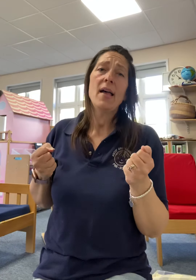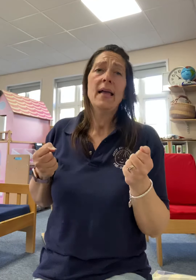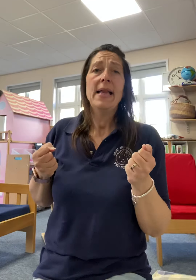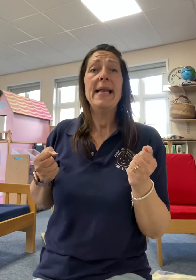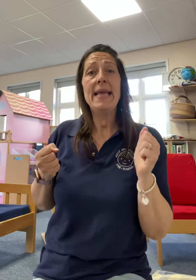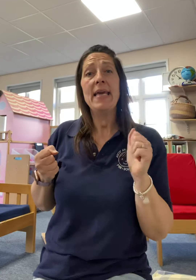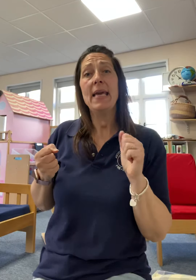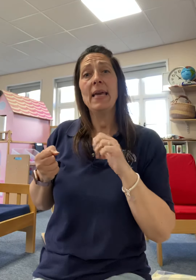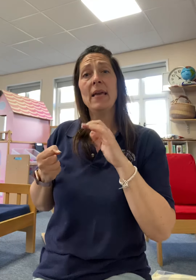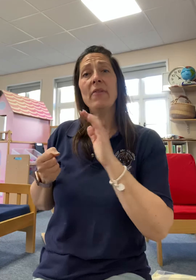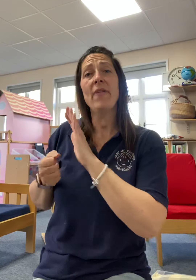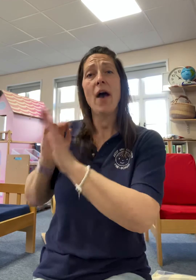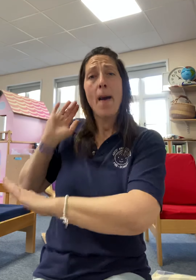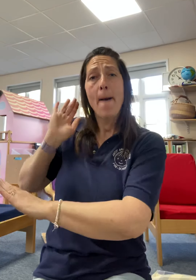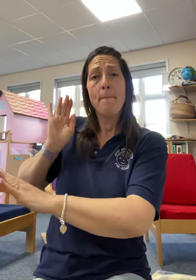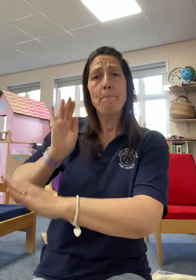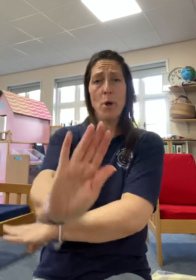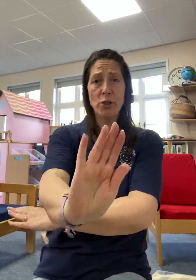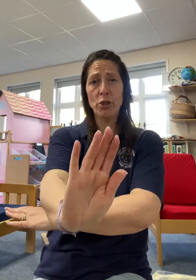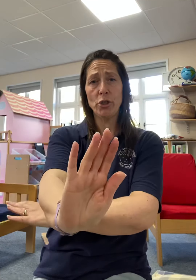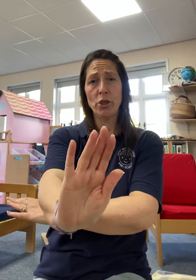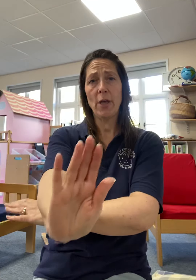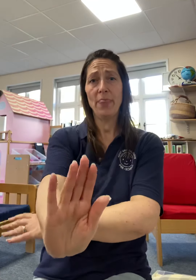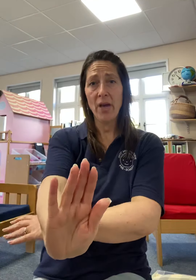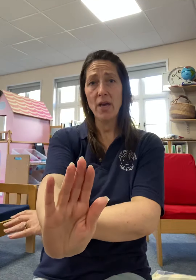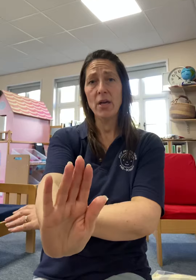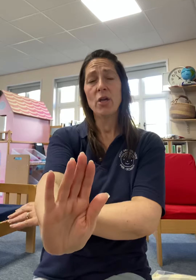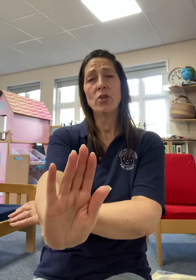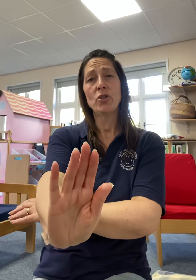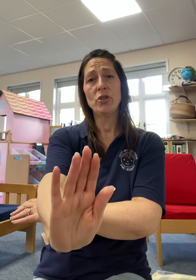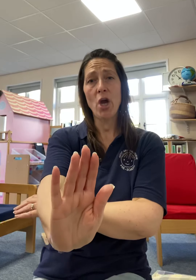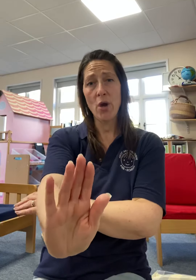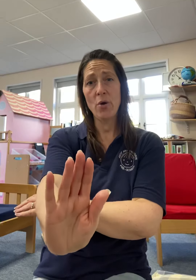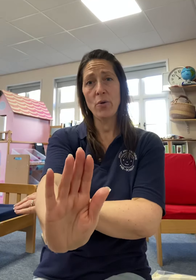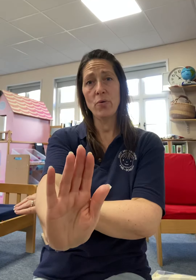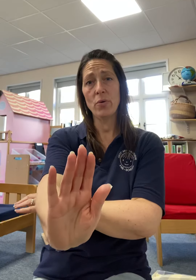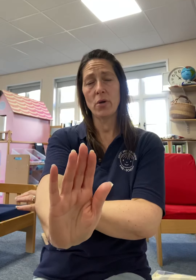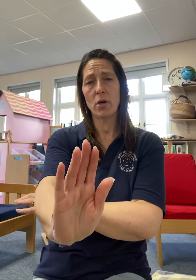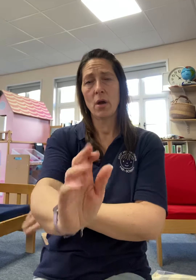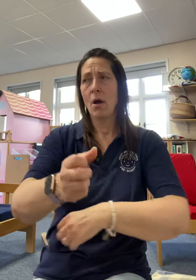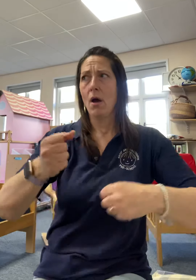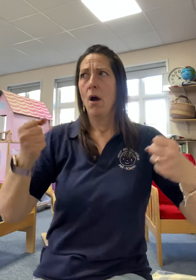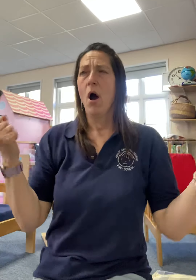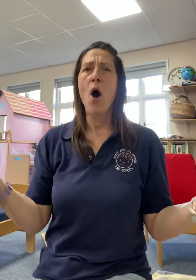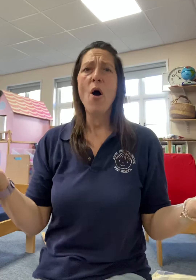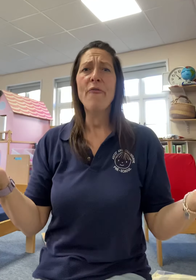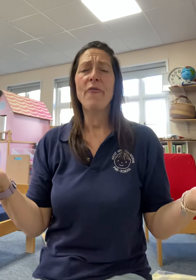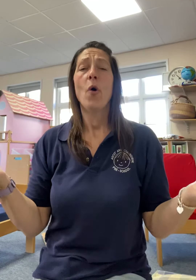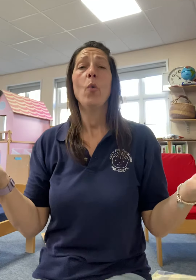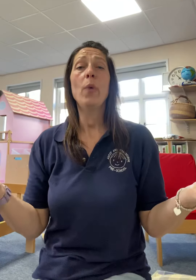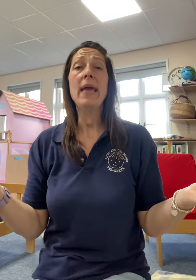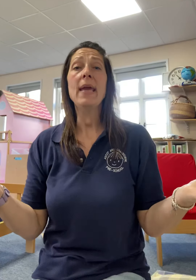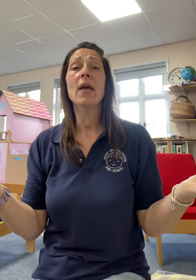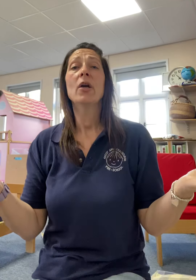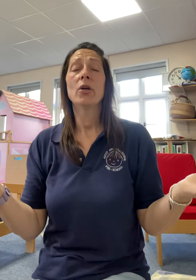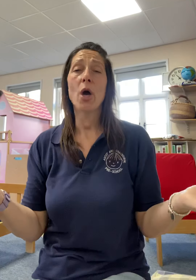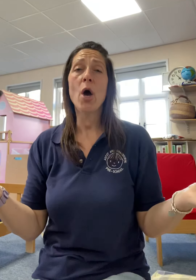lever. Push the choke. Off we go